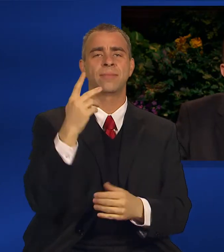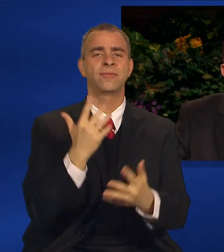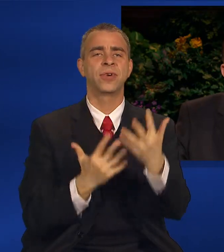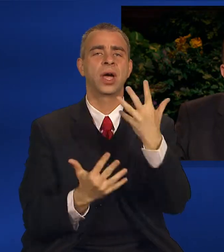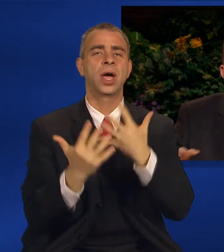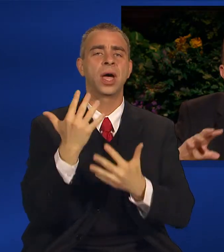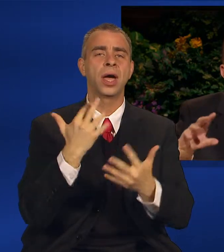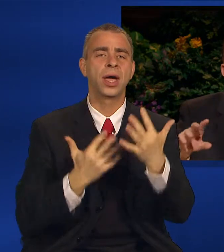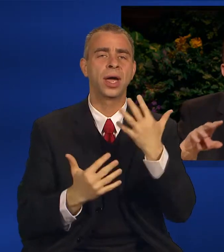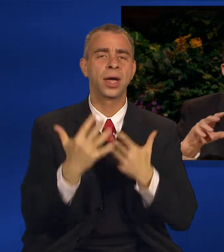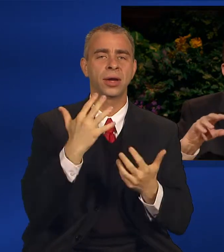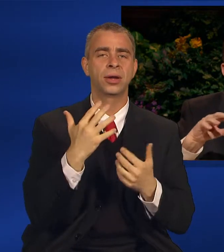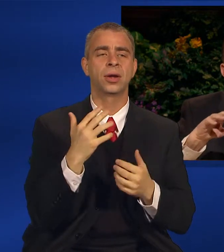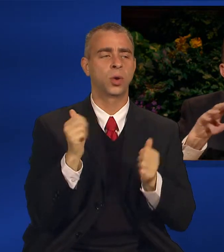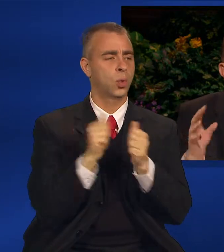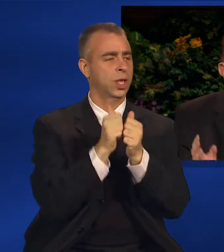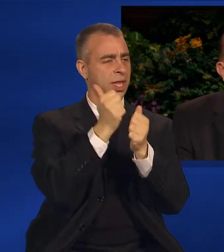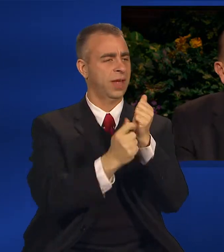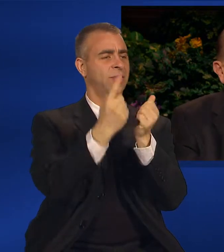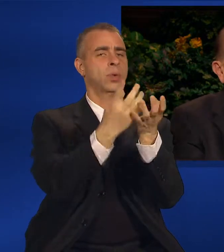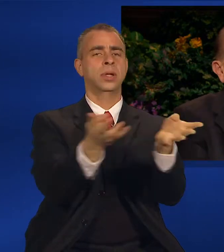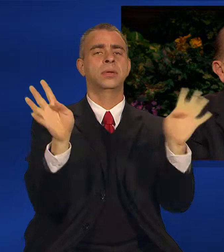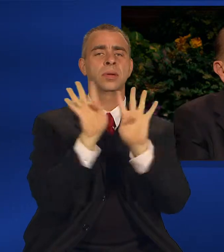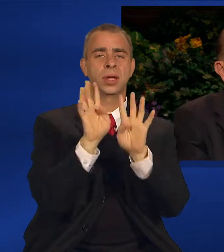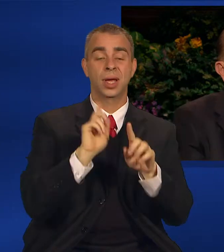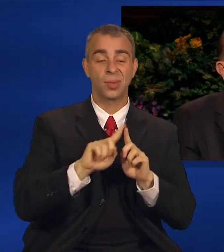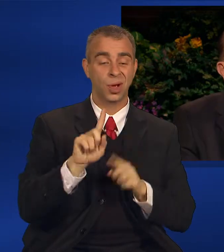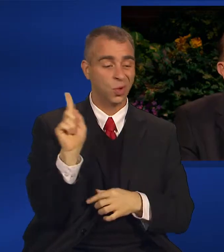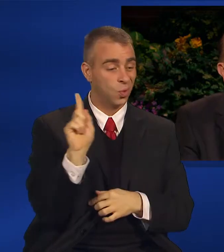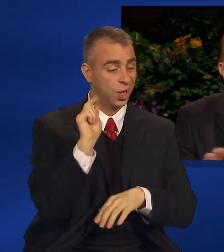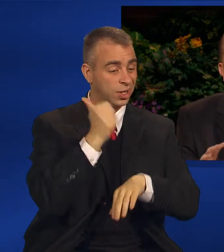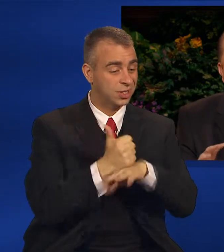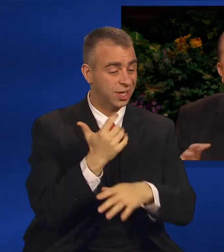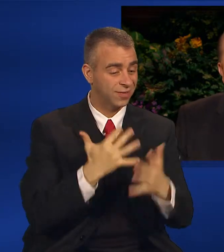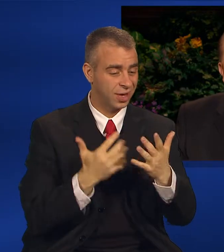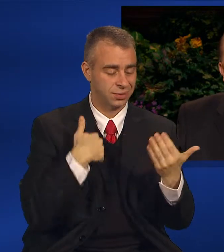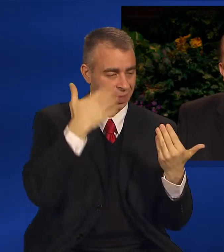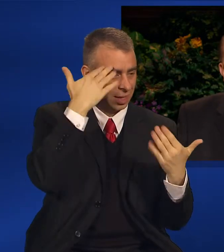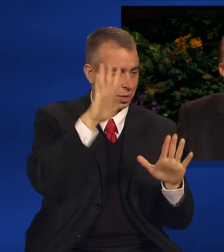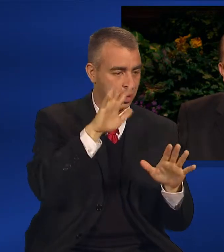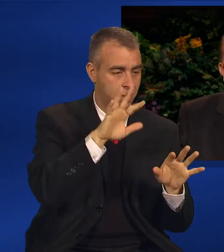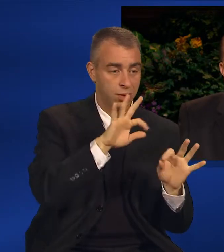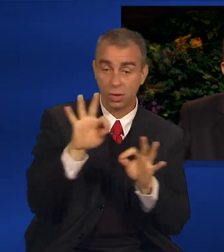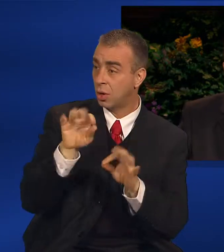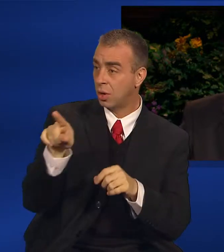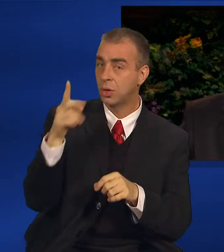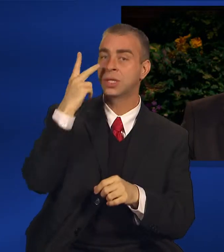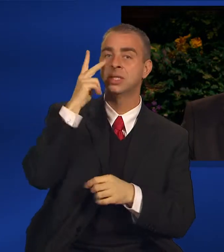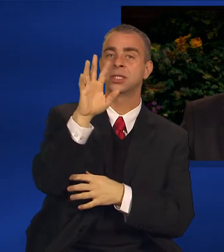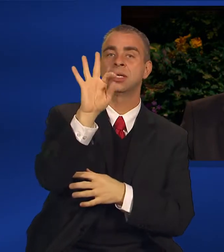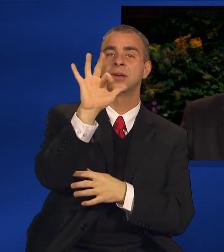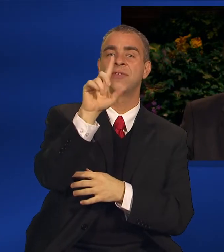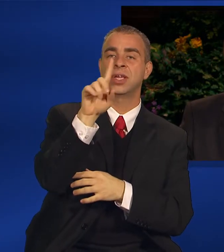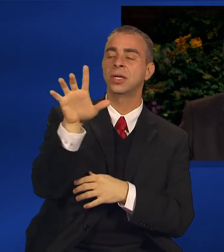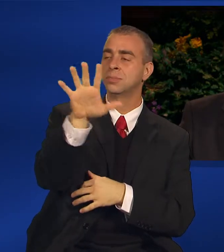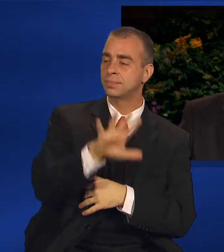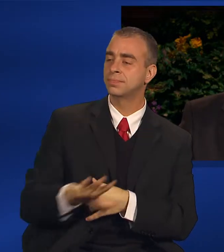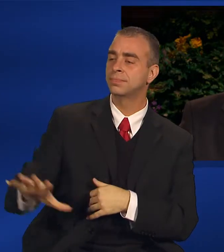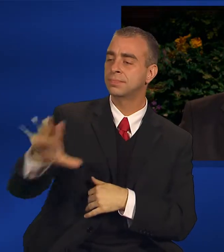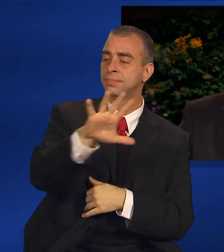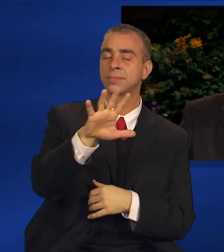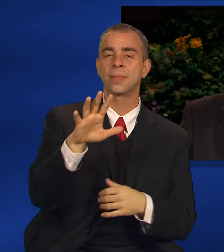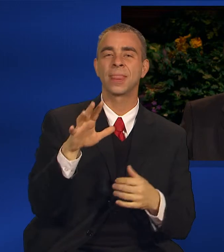we just needed to clear an area in a nearby field where we could all gather the June grass,